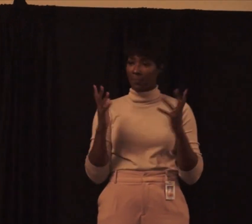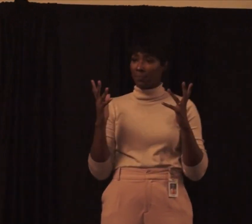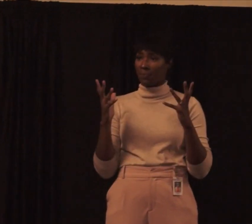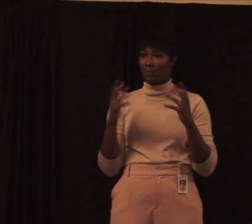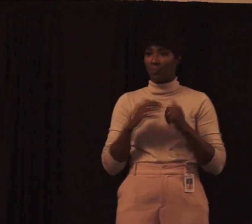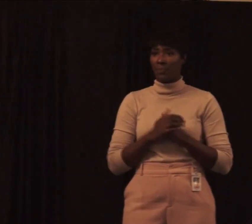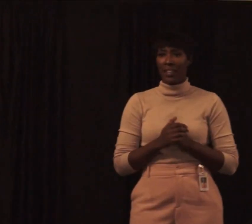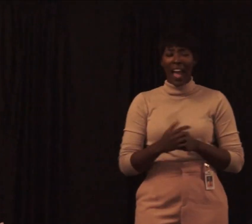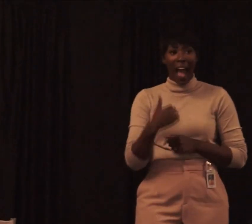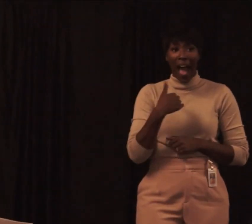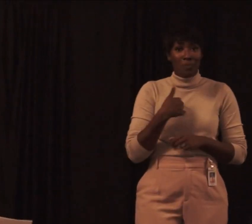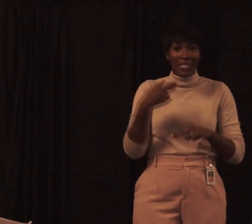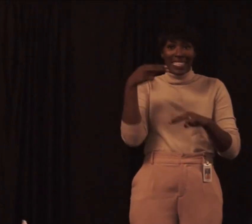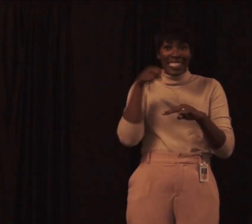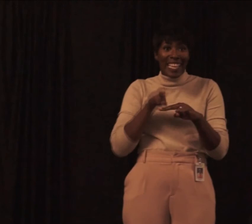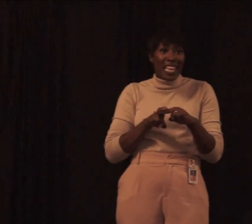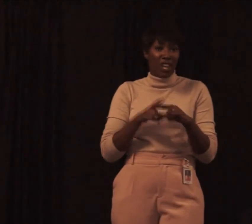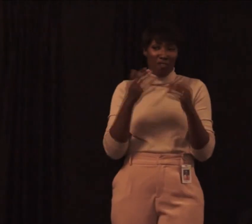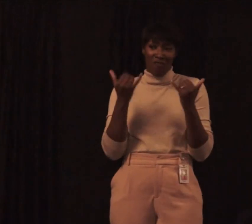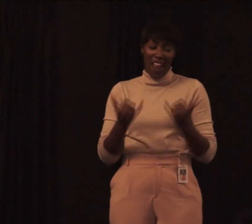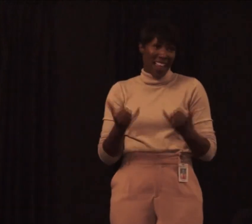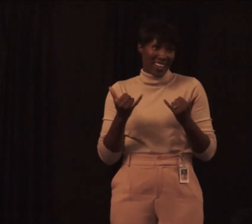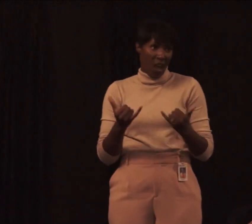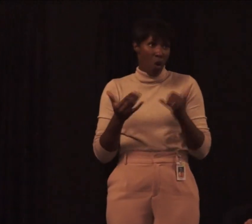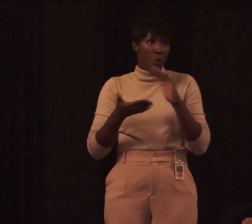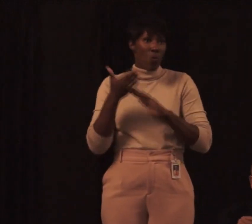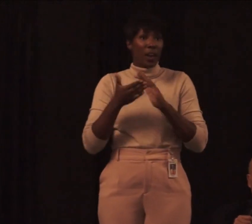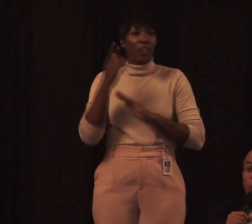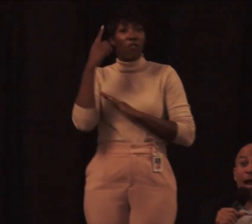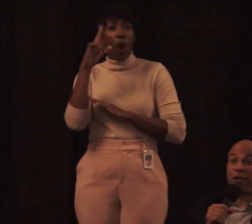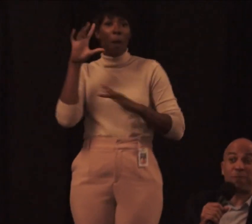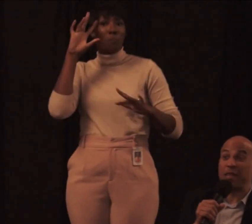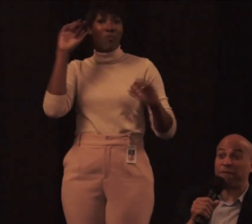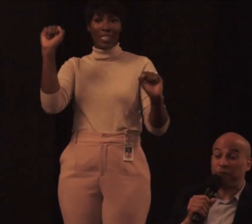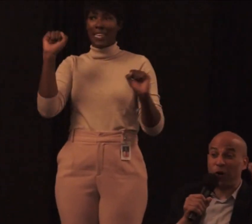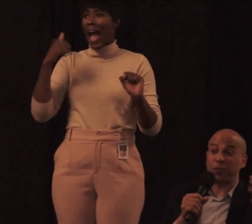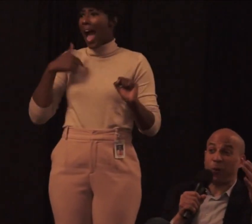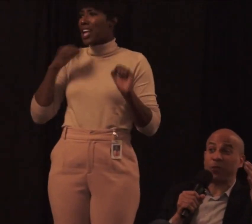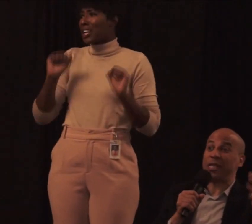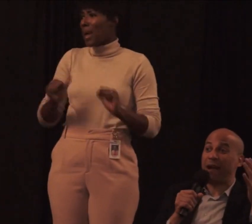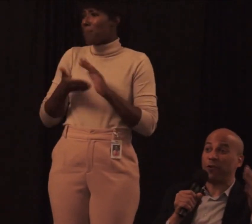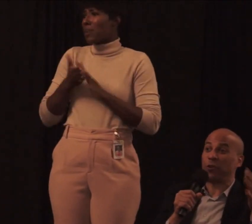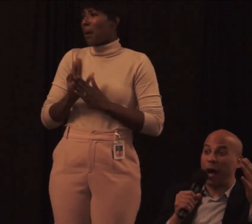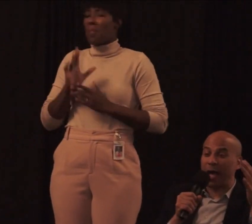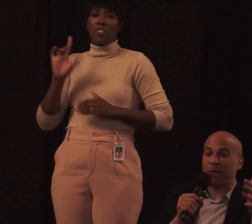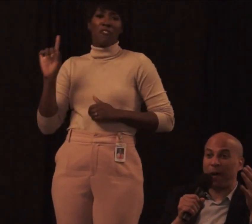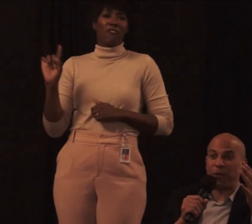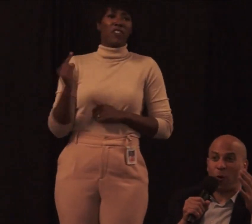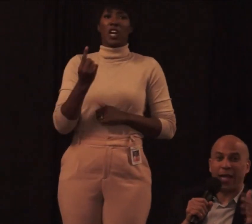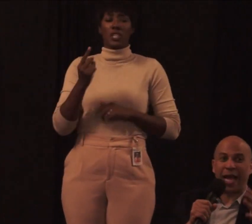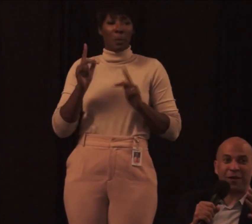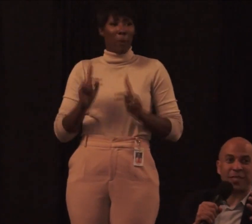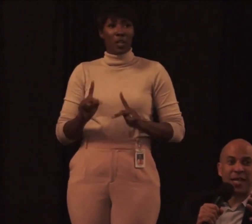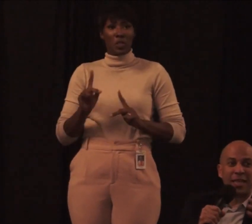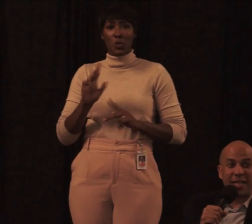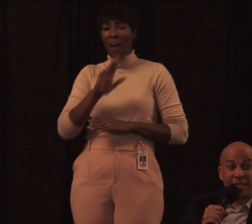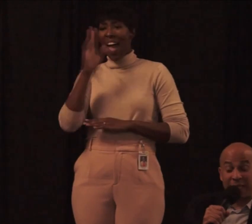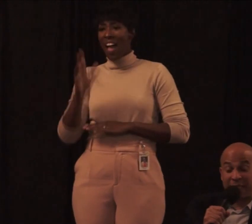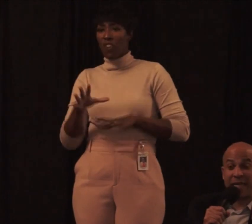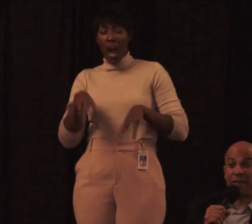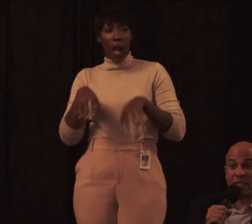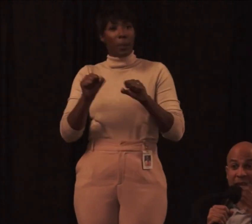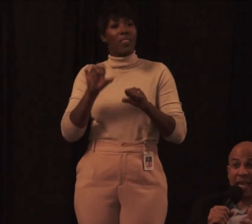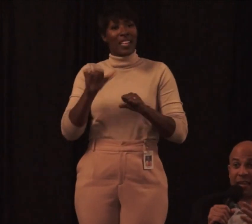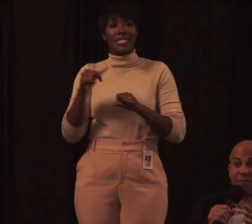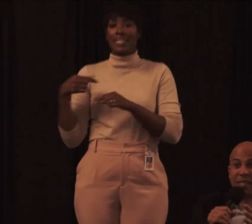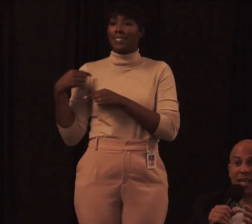I am sitting here right now, running for President of the United States, where I could be the first person ever to occupy the White House that is